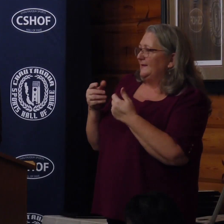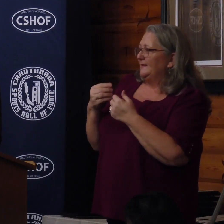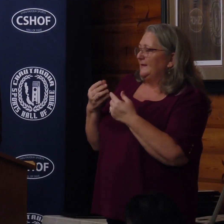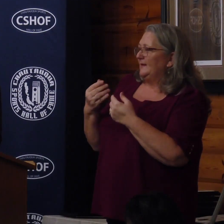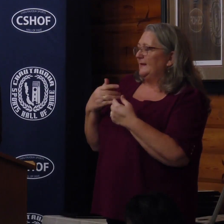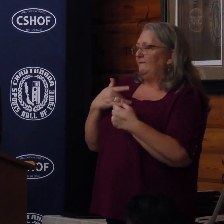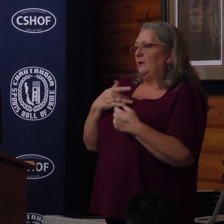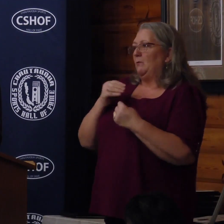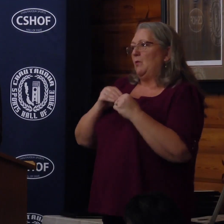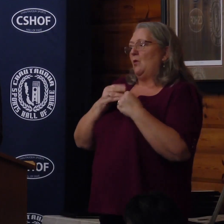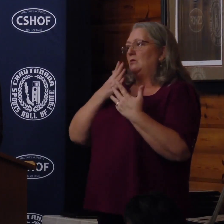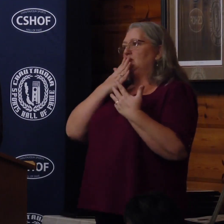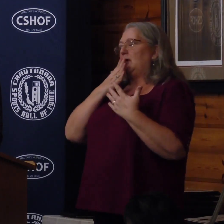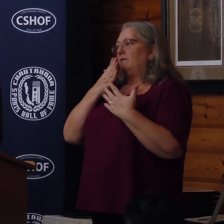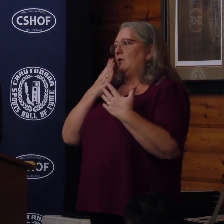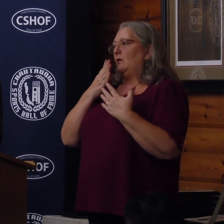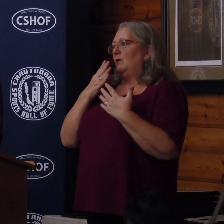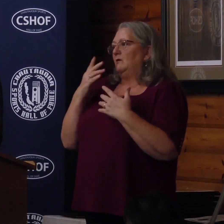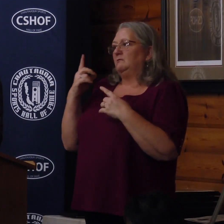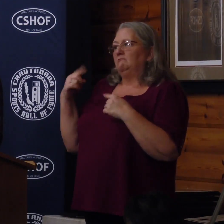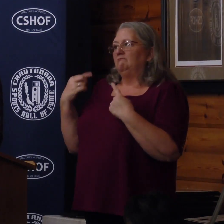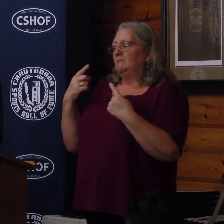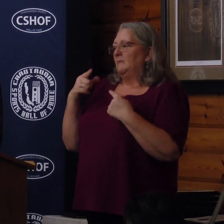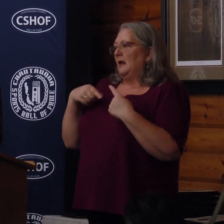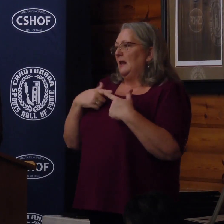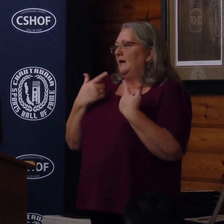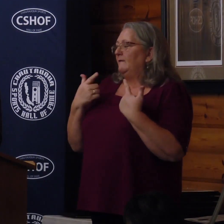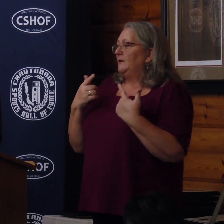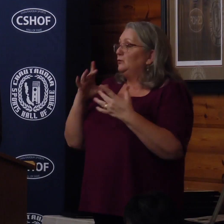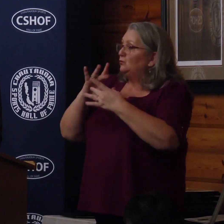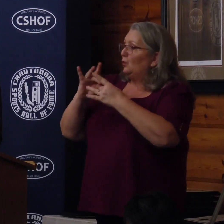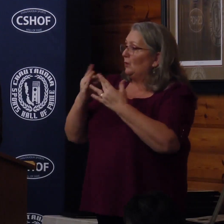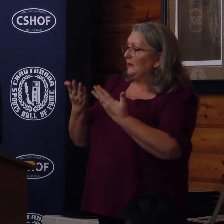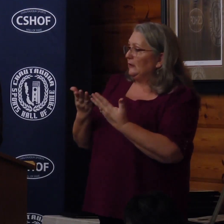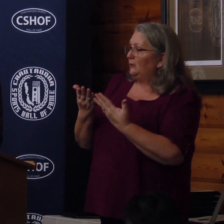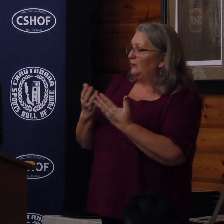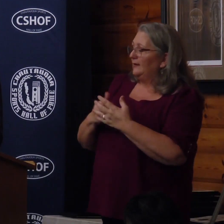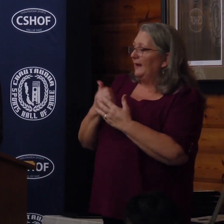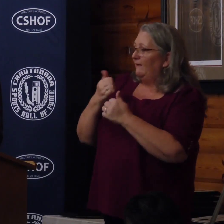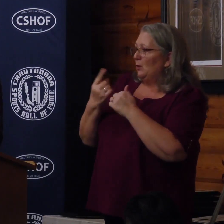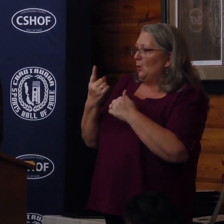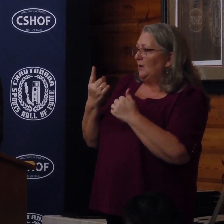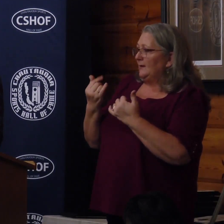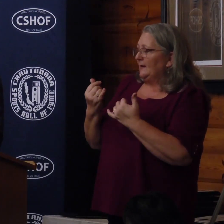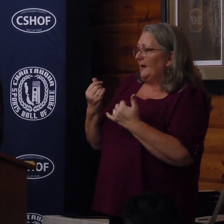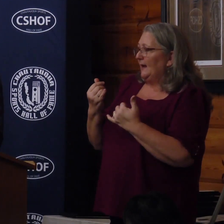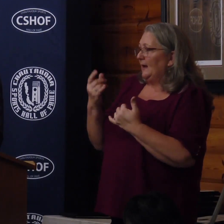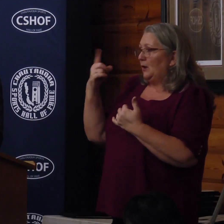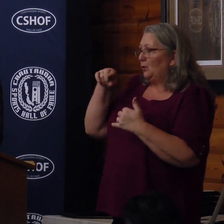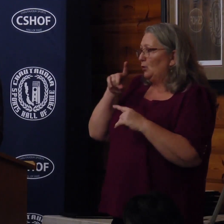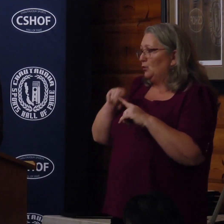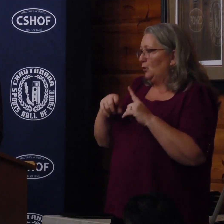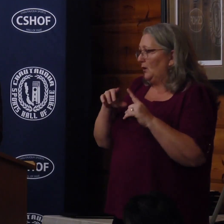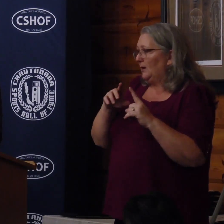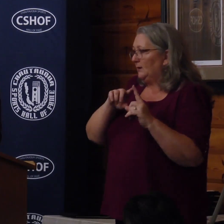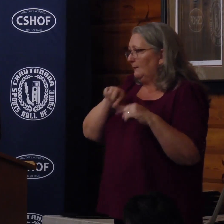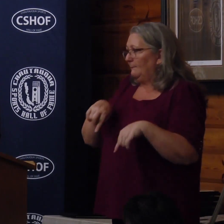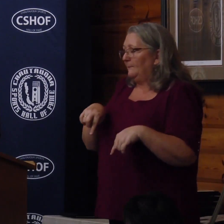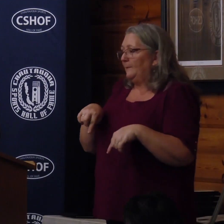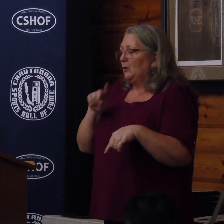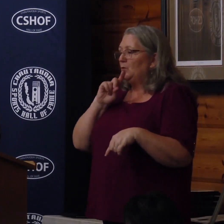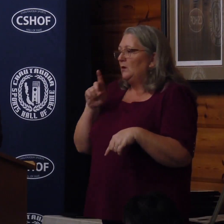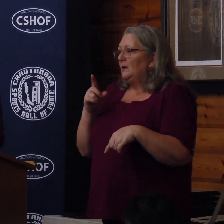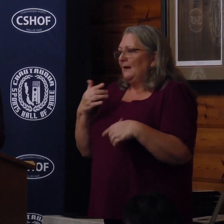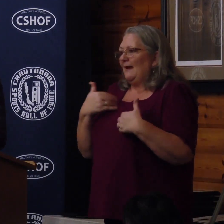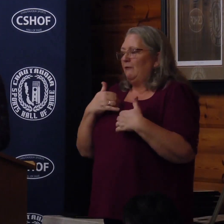ever about life. Their stories, everyone here today, and those that could not make it, are filled with